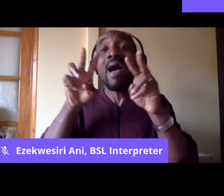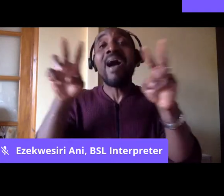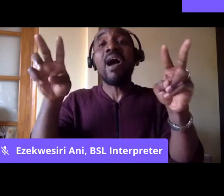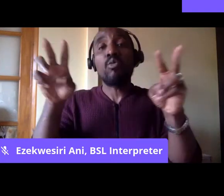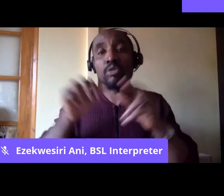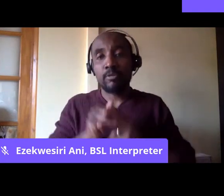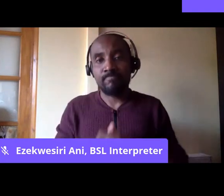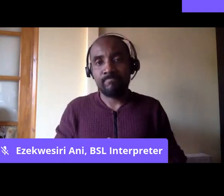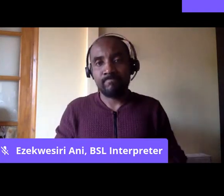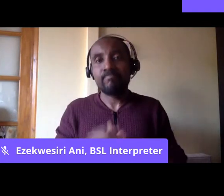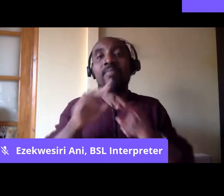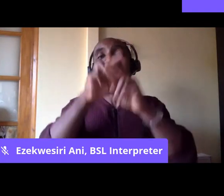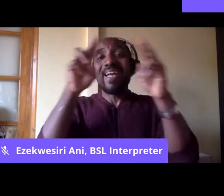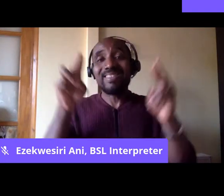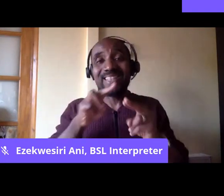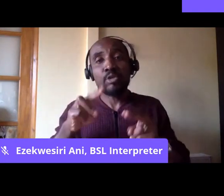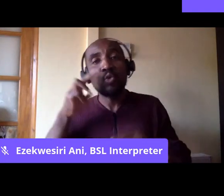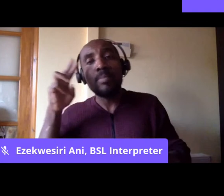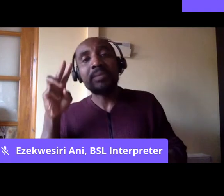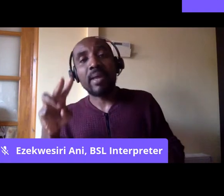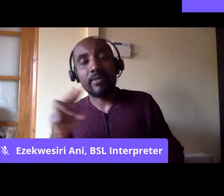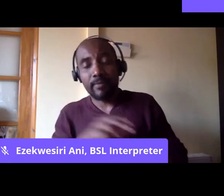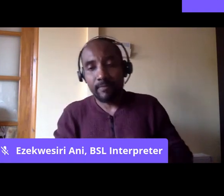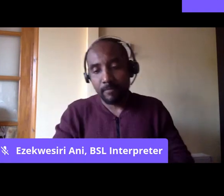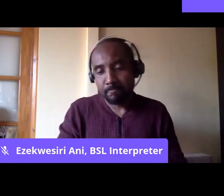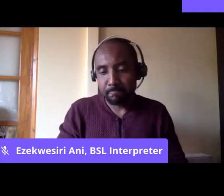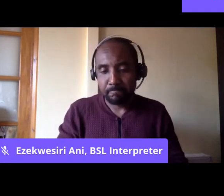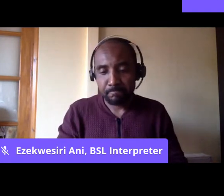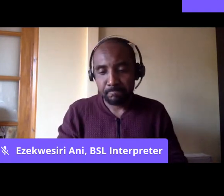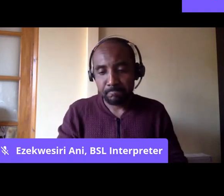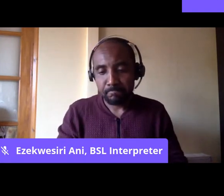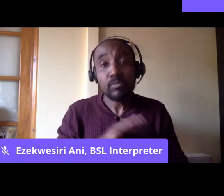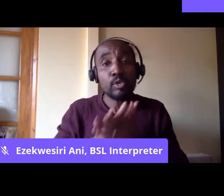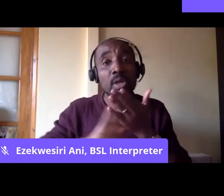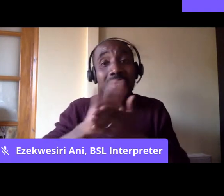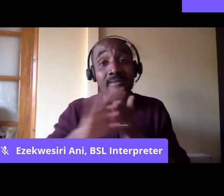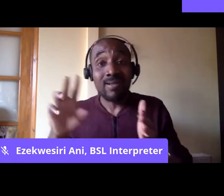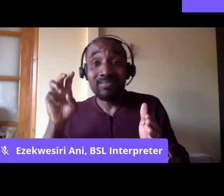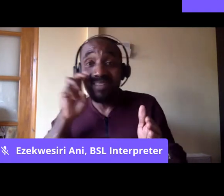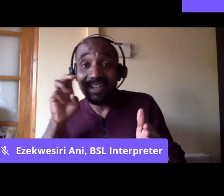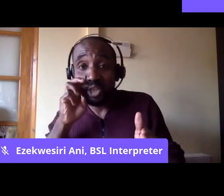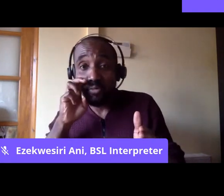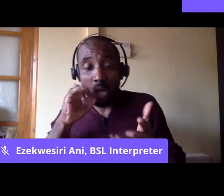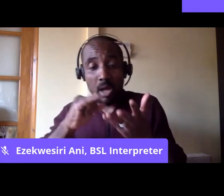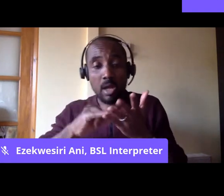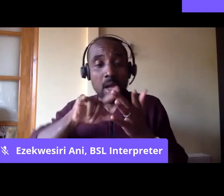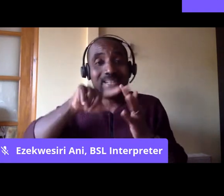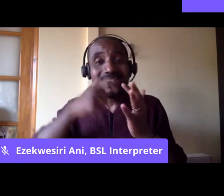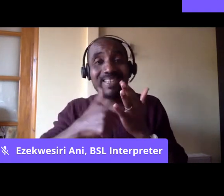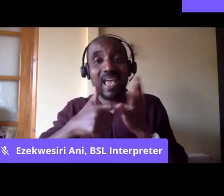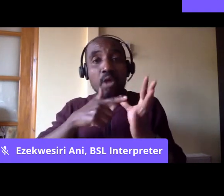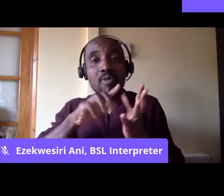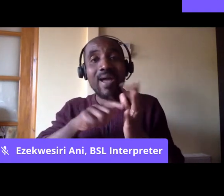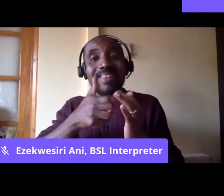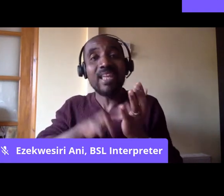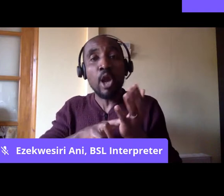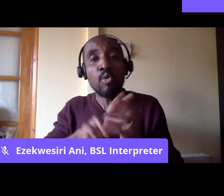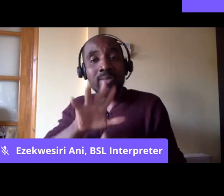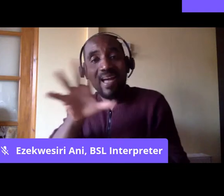was more internationalist. And it meant that people from as far as Nigeria, Sierra Leone, and even the Caribbean